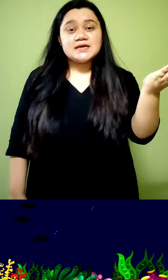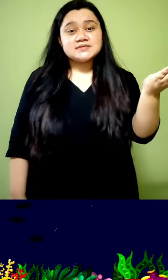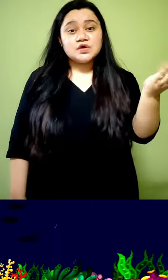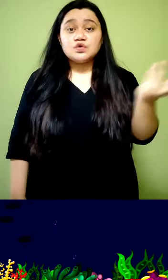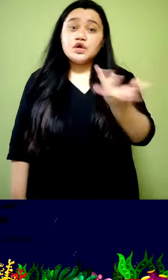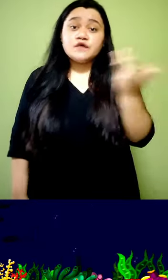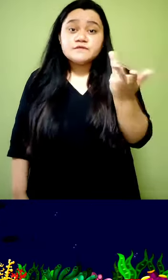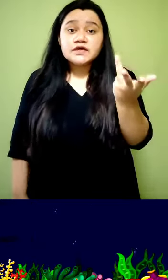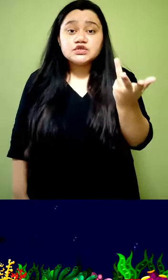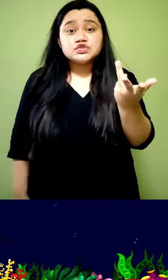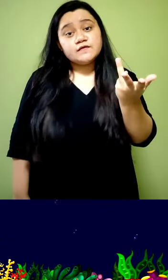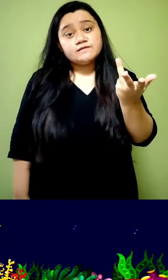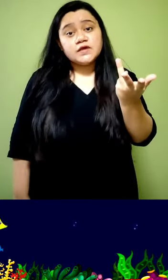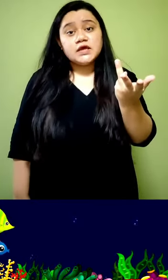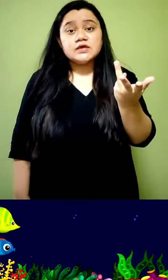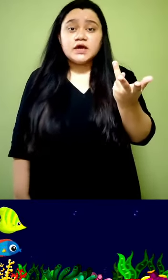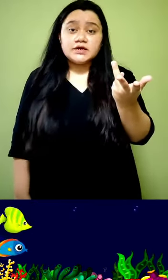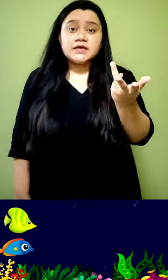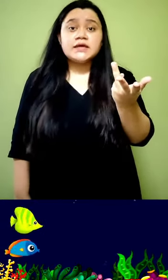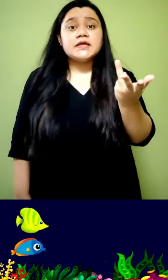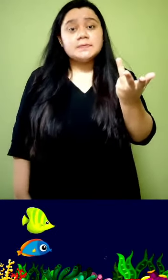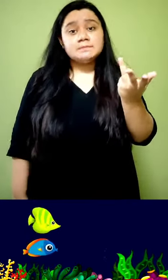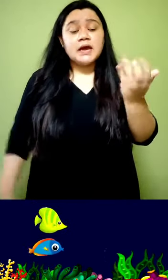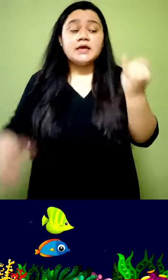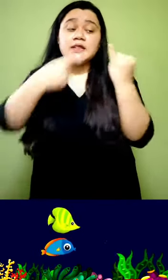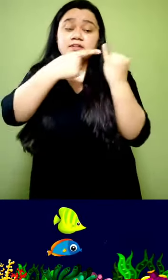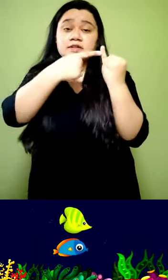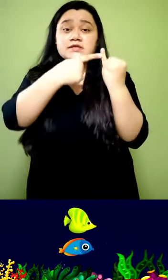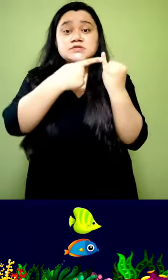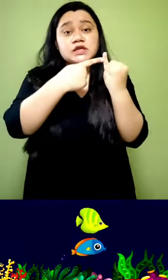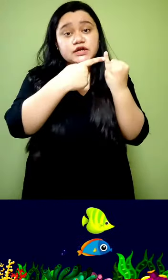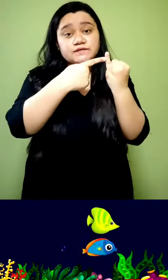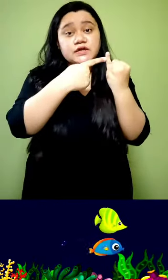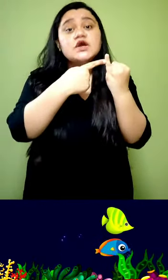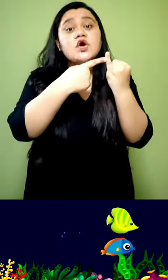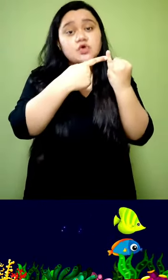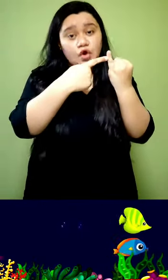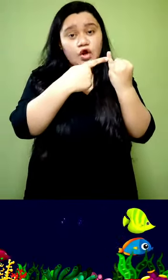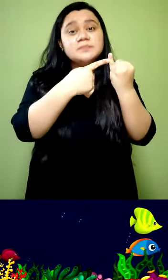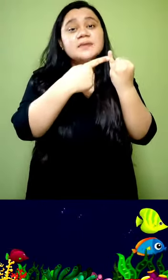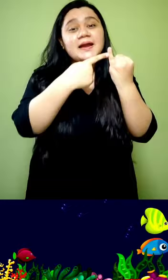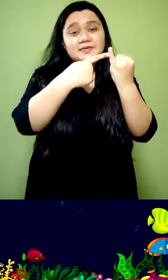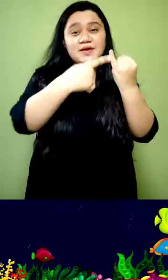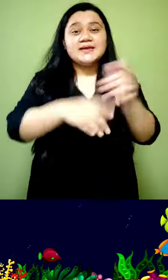up which finger didn't bite this little fool girl on my right